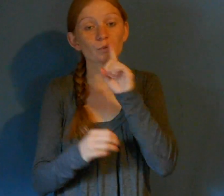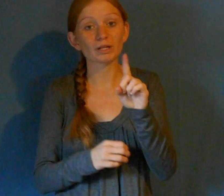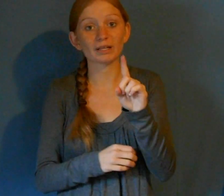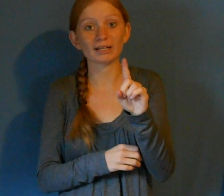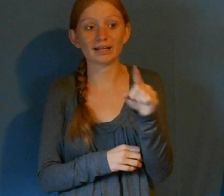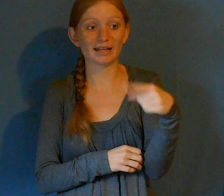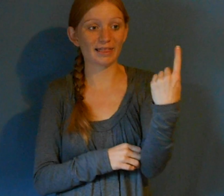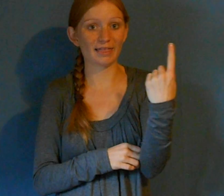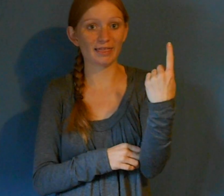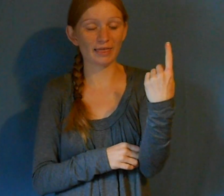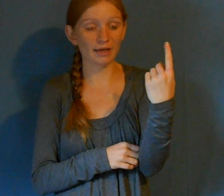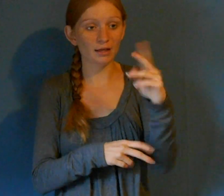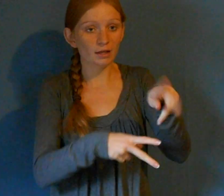literally run out of them.